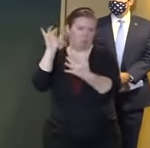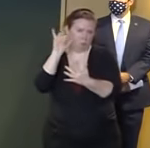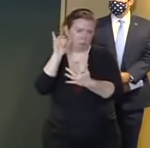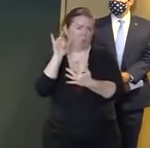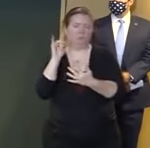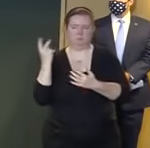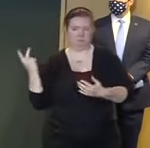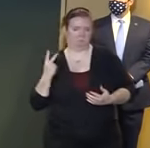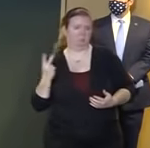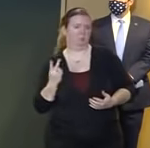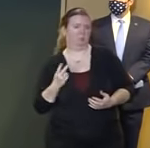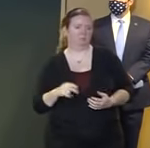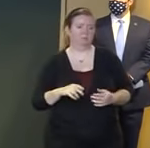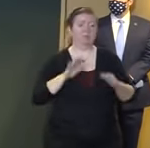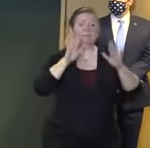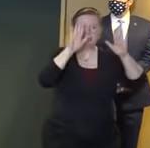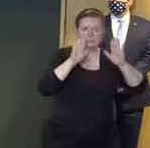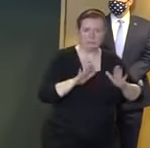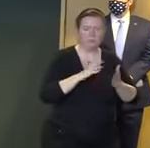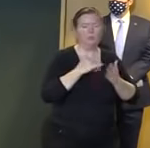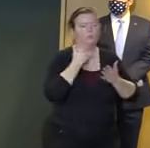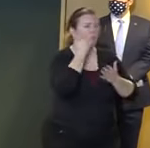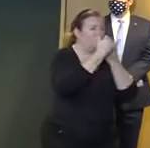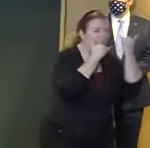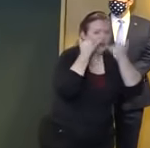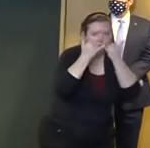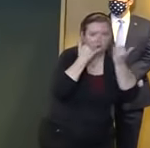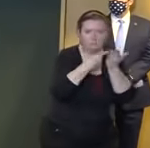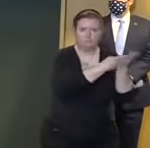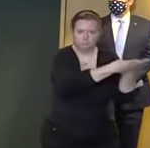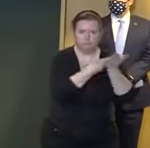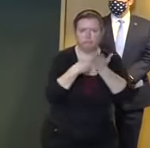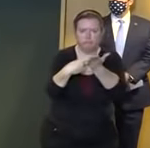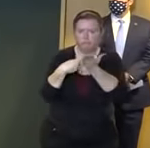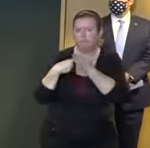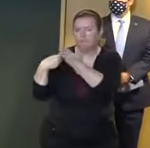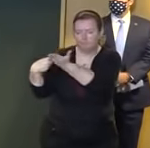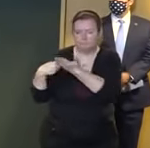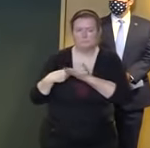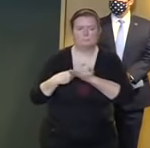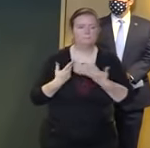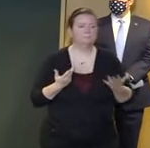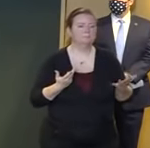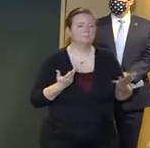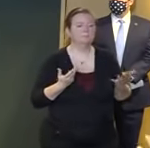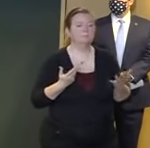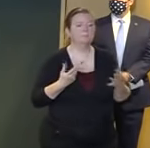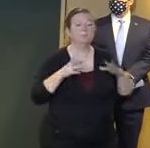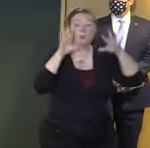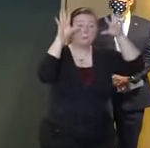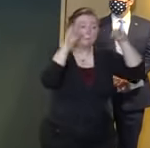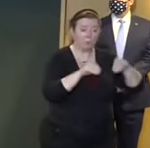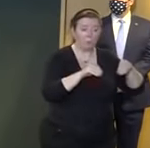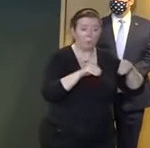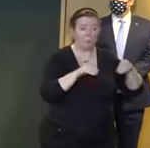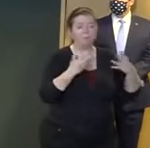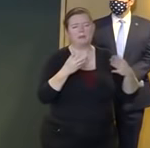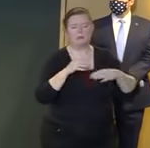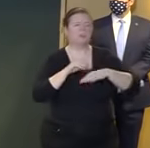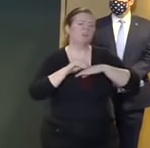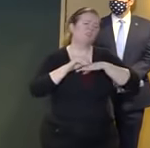well depending on the scenario you could have outages I think Joe measured on the hundreds of thousands but you'll give us more color on that